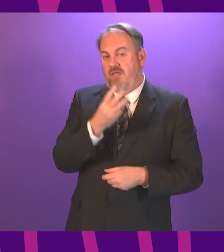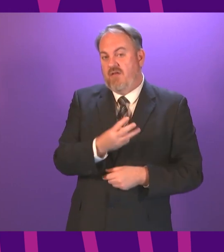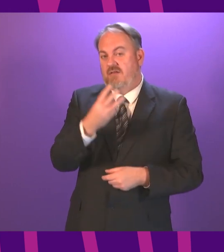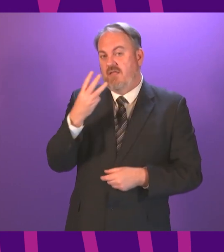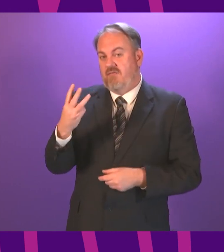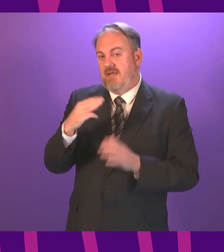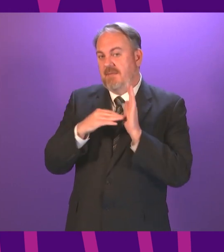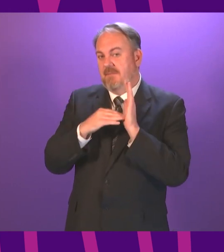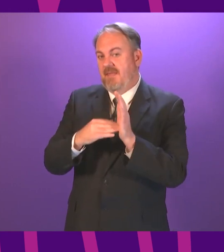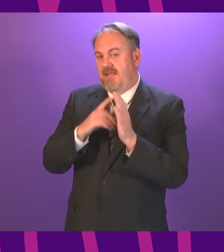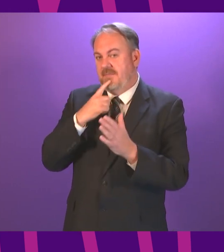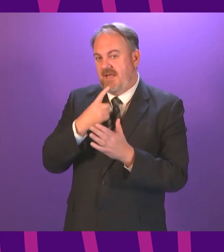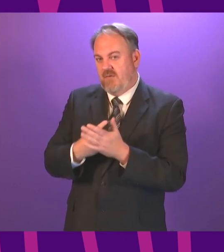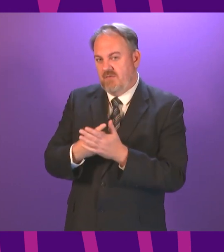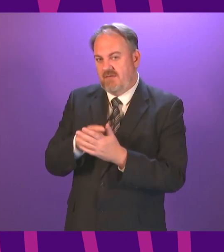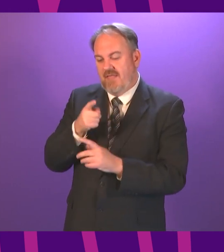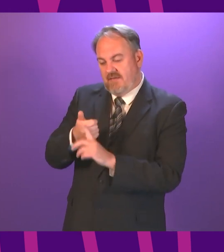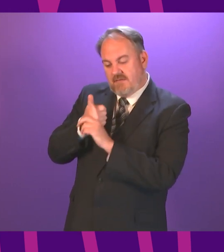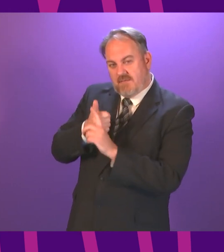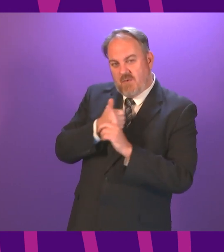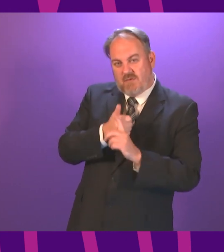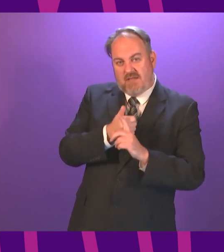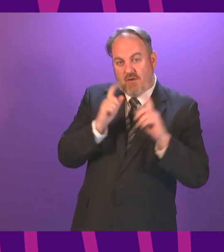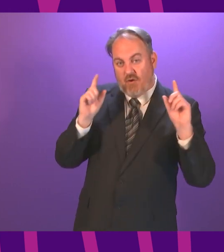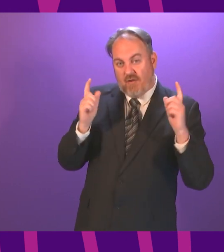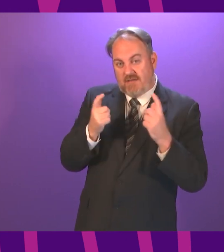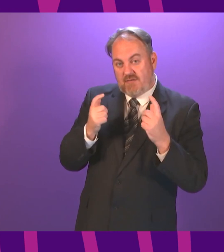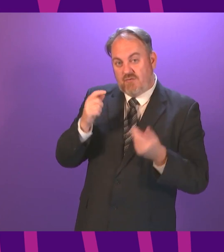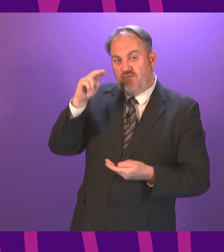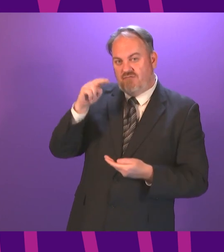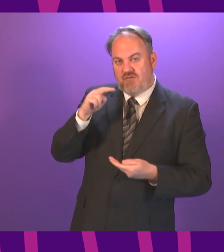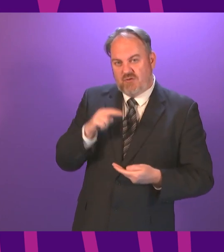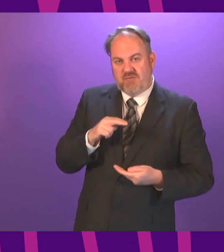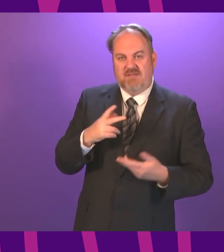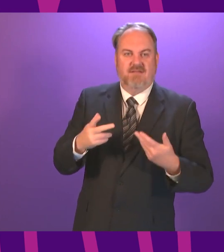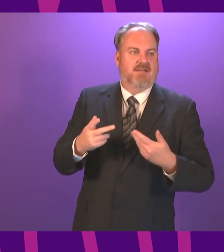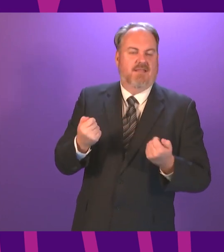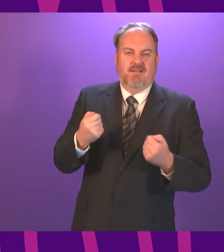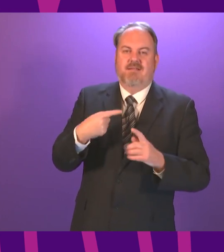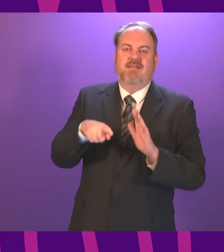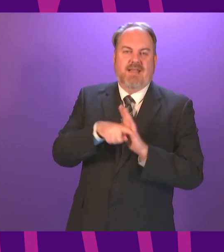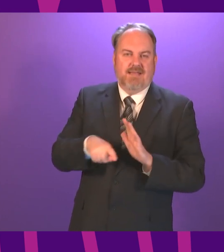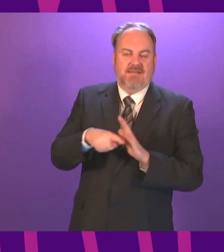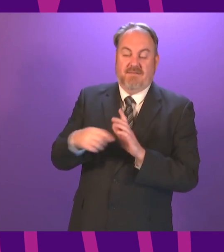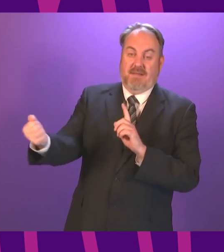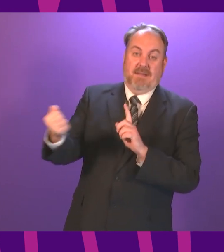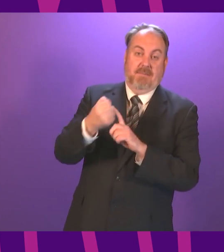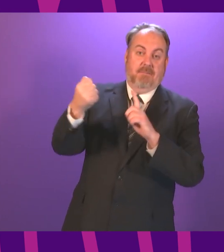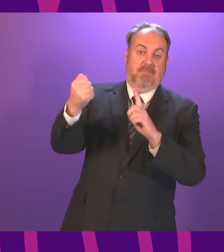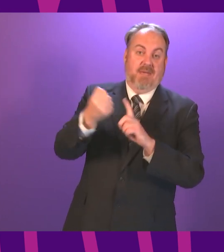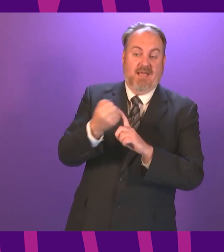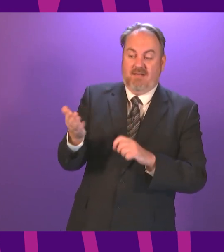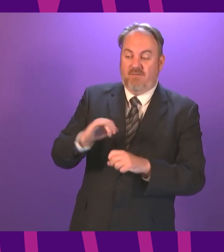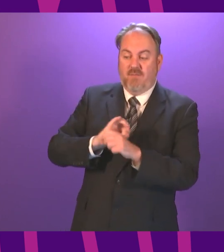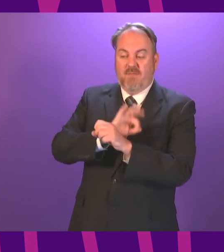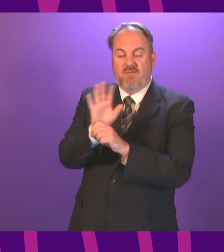which supports the detainability of the college sector and help mitigate against the effects of the pandemic. In addition to this, the Scottish Funding Council will shortly